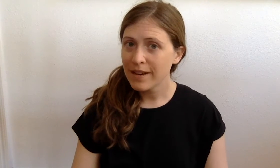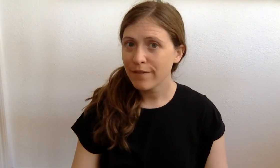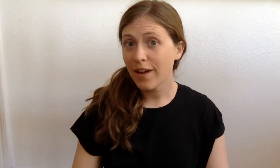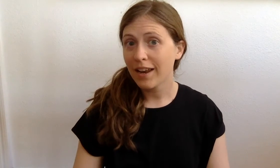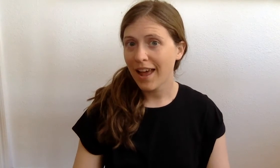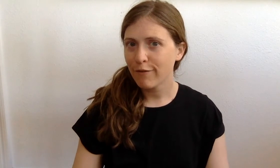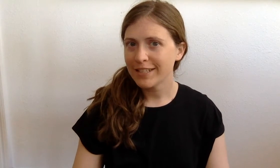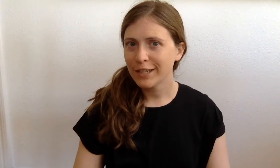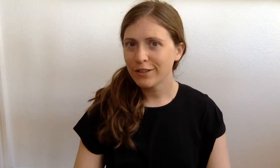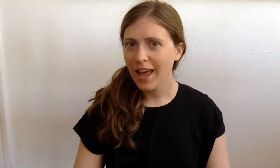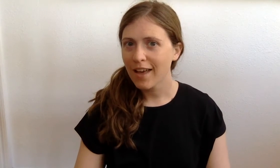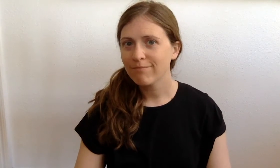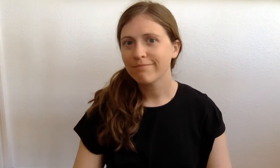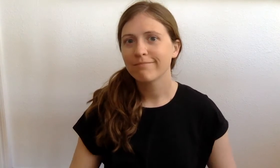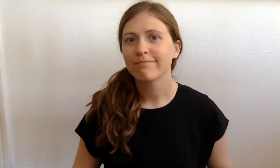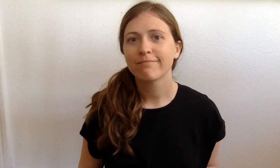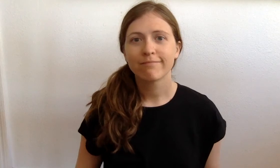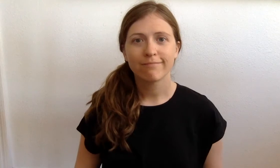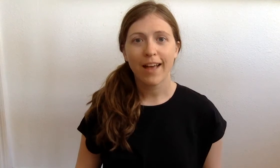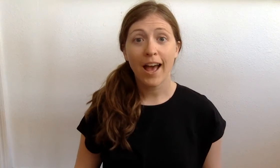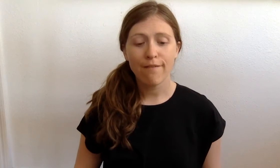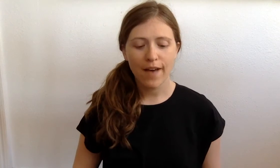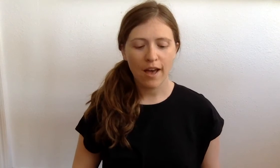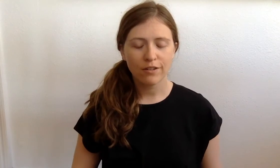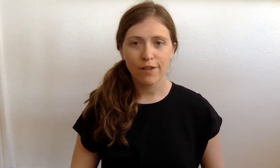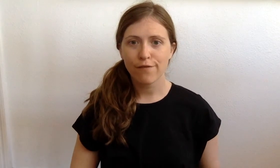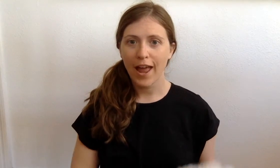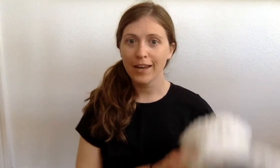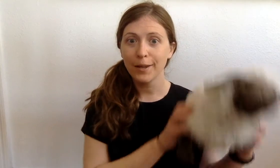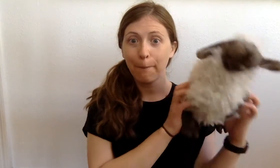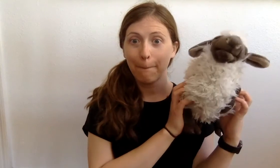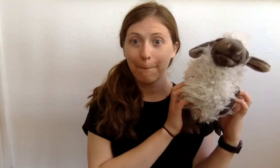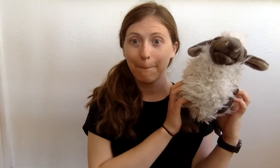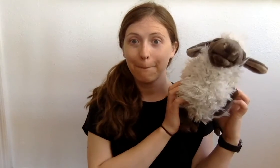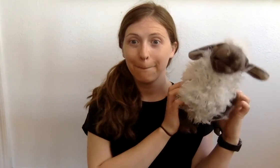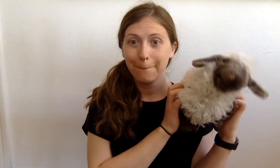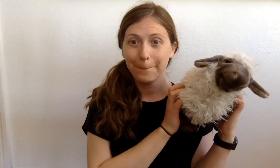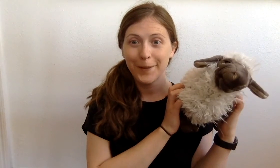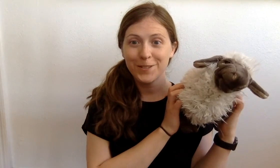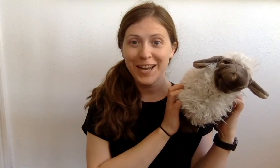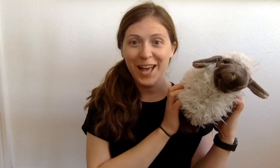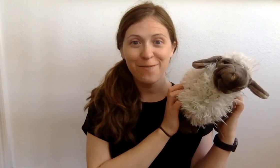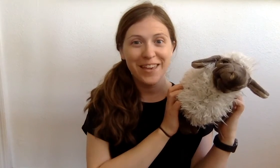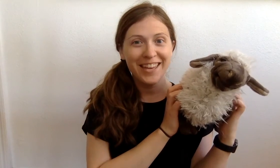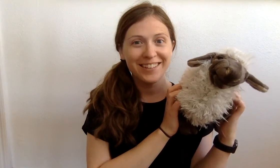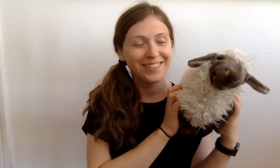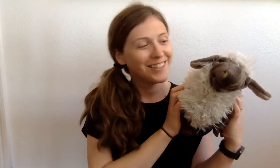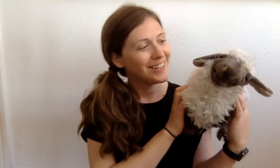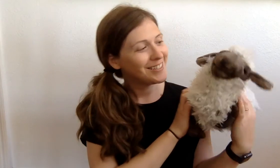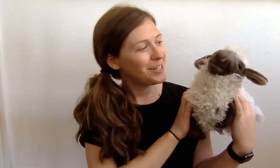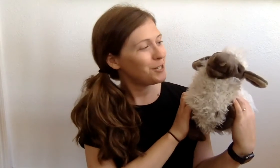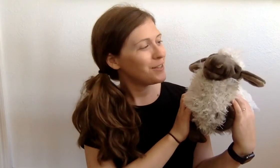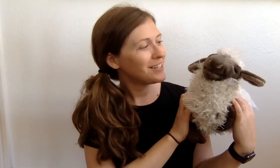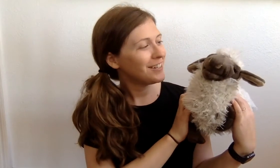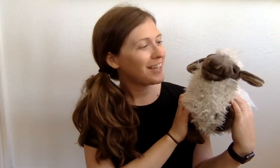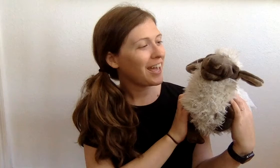of fun every single day. I found a friend who's gonna help me teach you this little game.